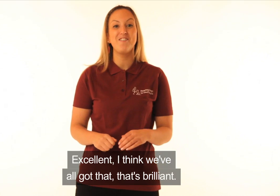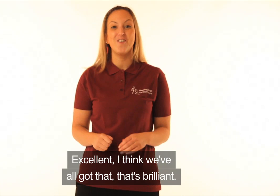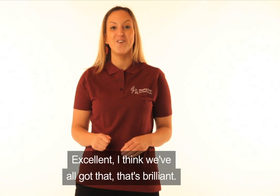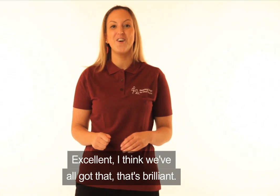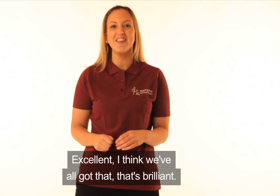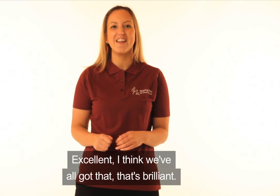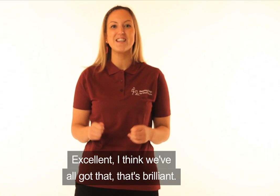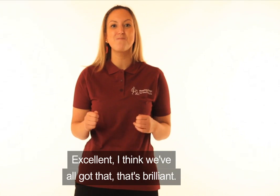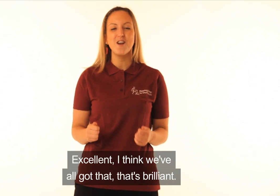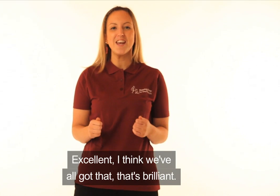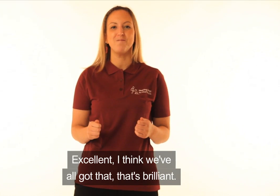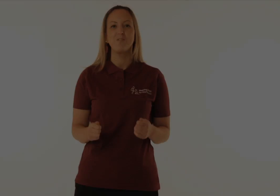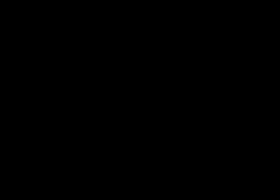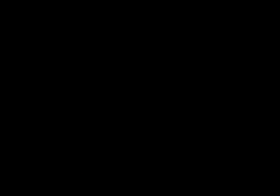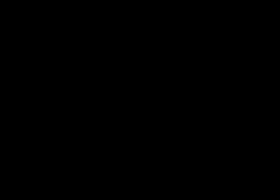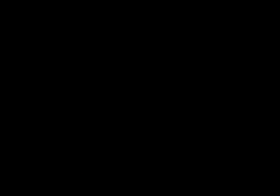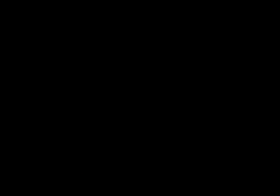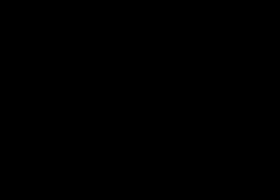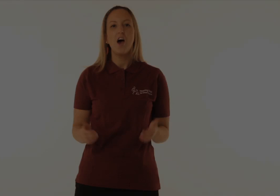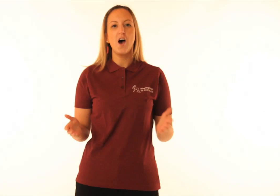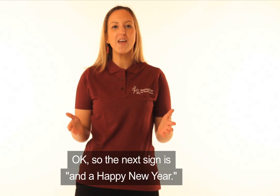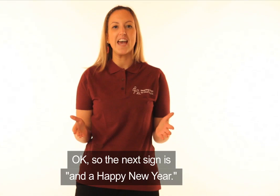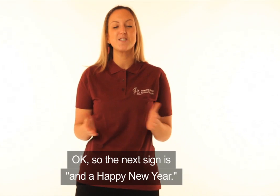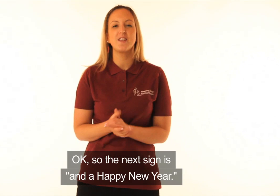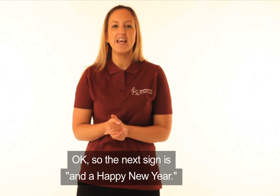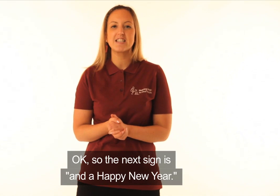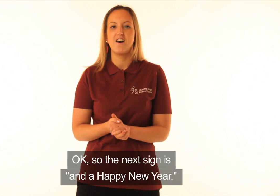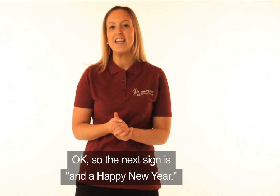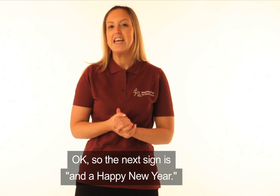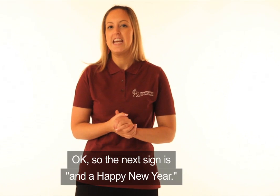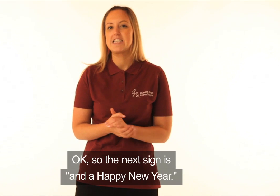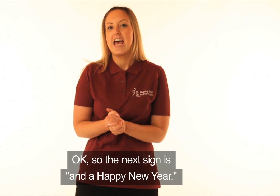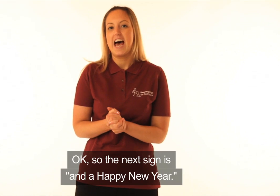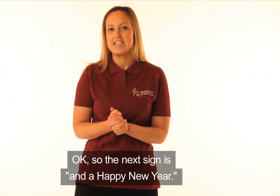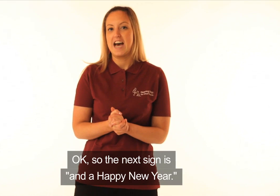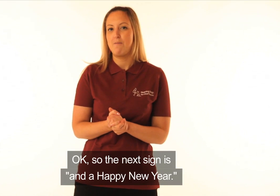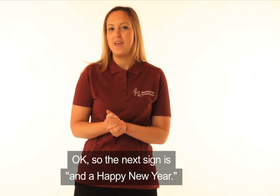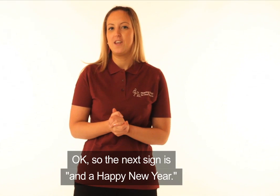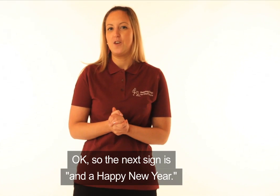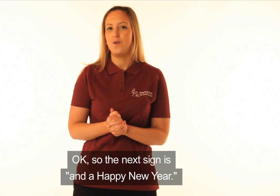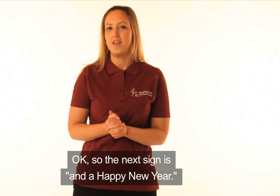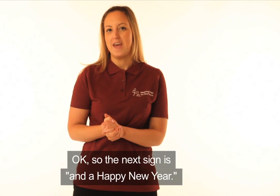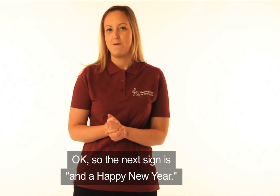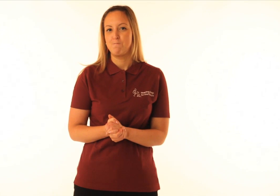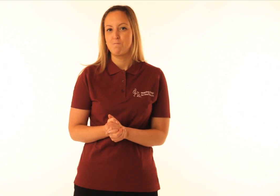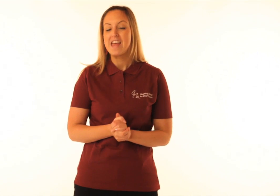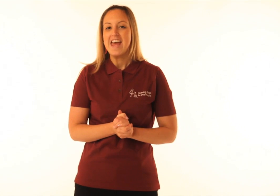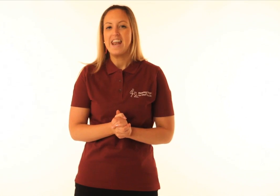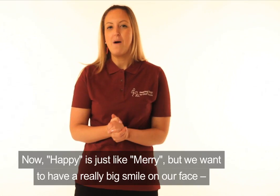we've all got that. That's brilliant. OK, so the next sign is and a Happy New Year. Now